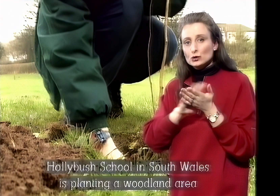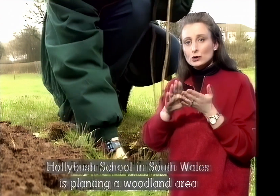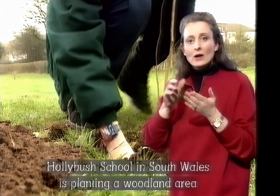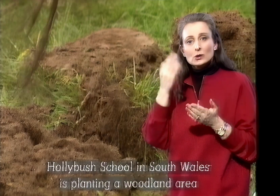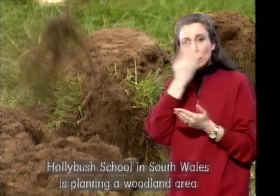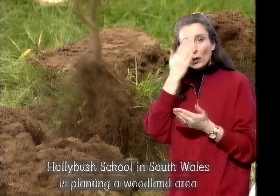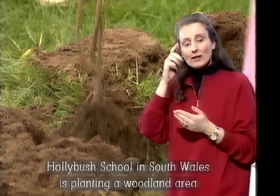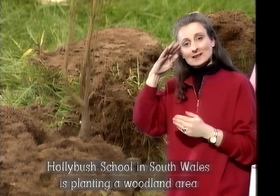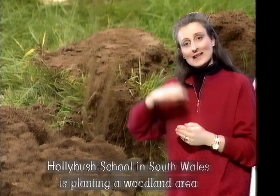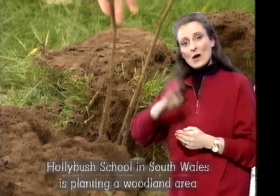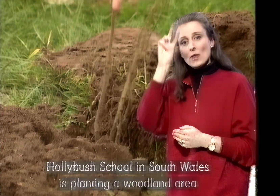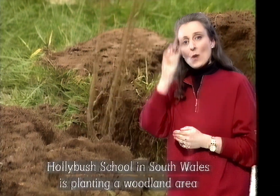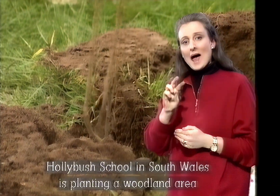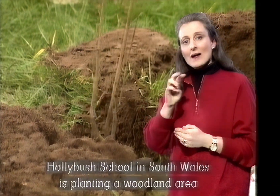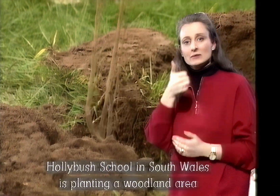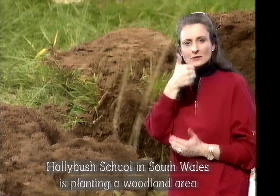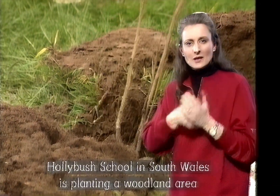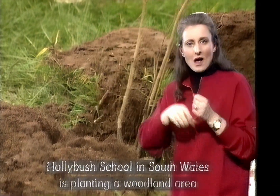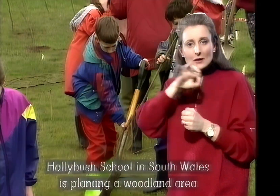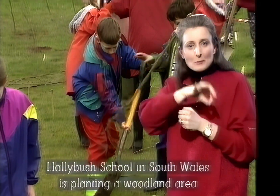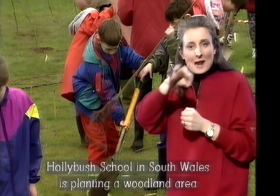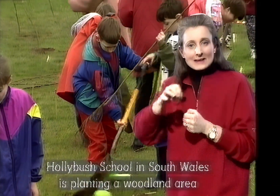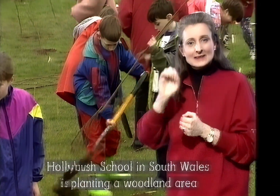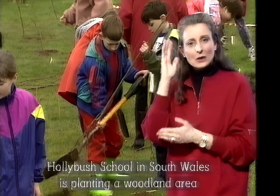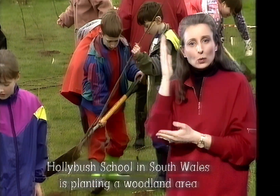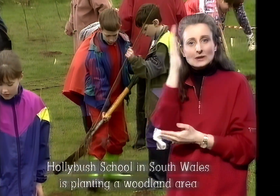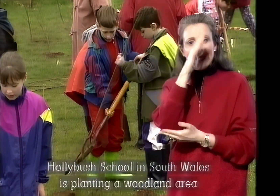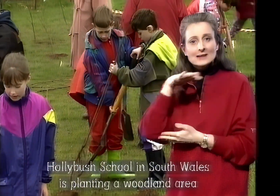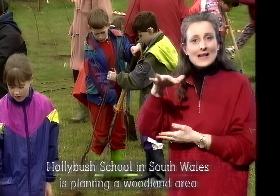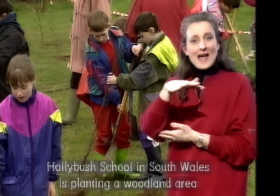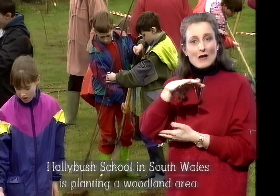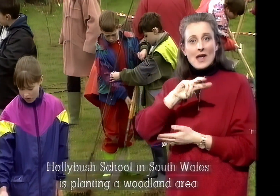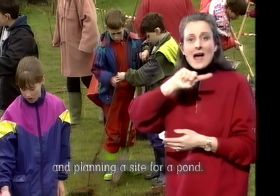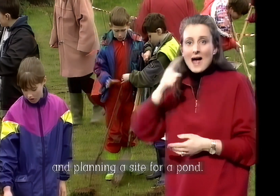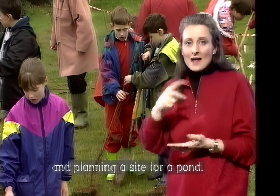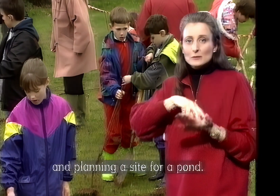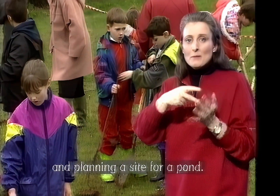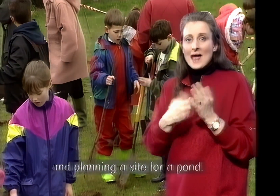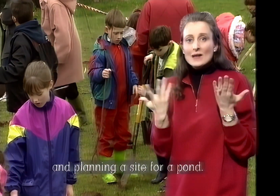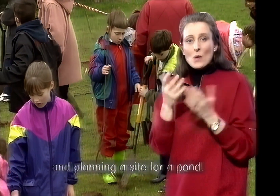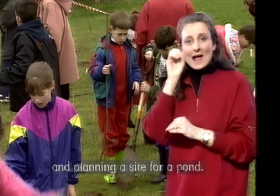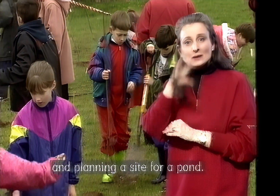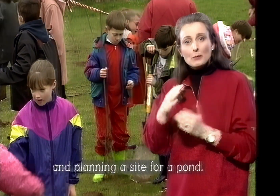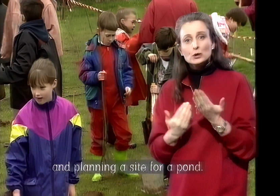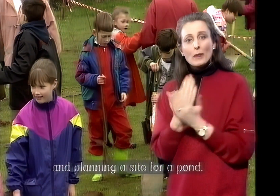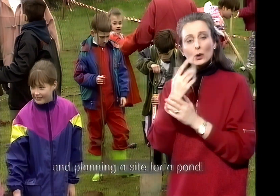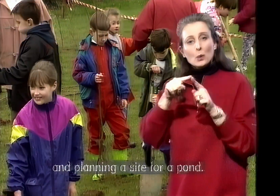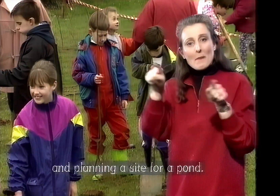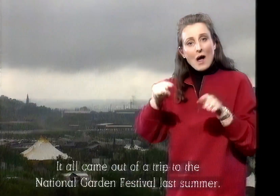Hollybush School in South Wales is planting a woodland area and planning a site for a pond. It all